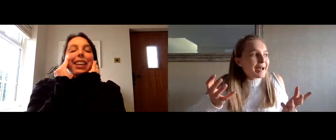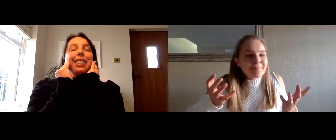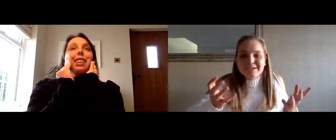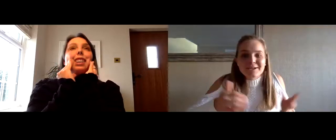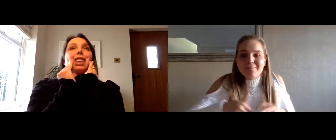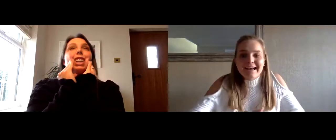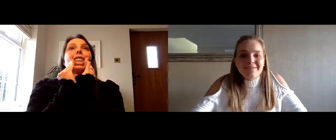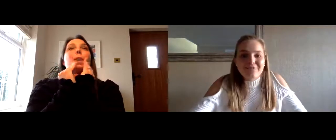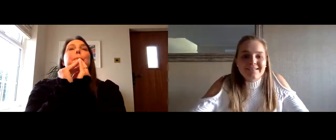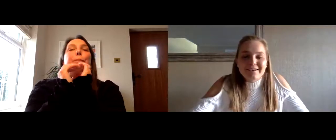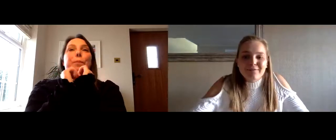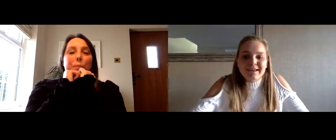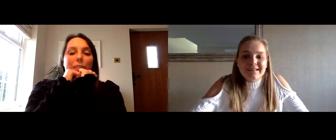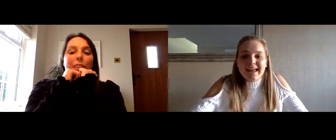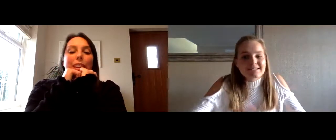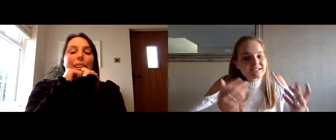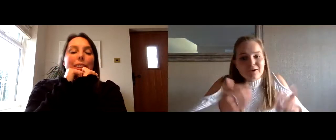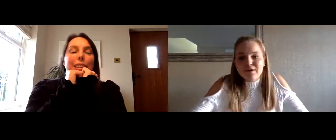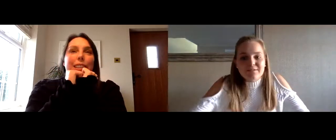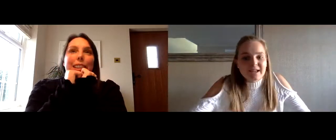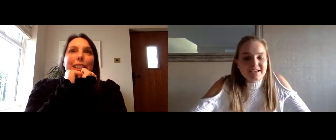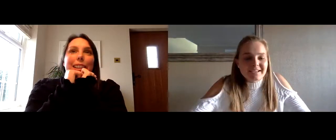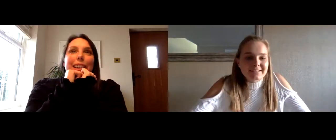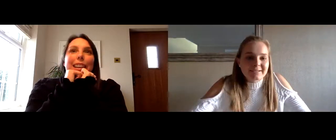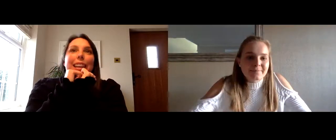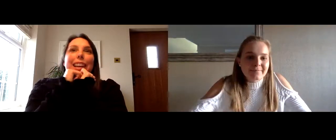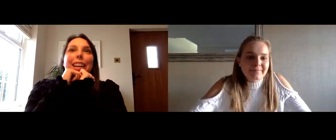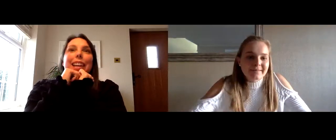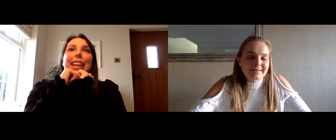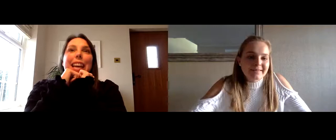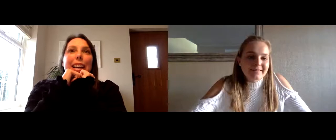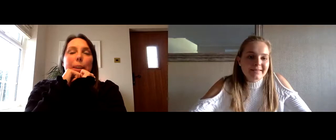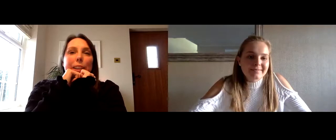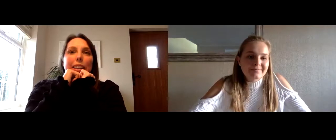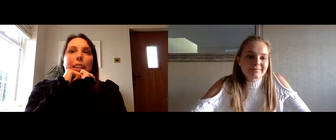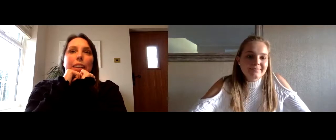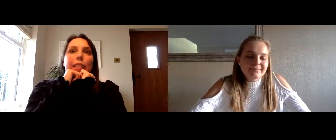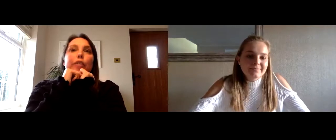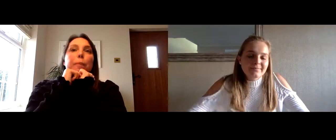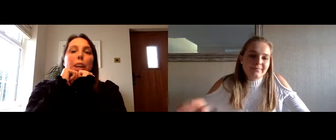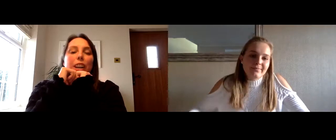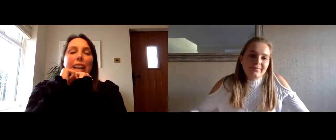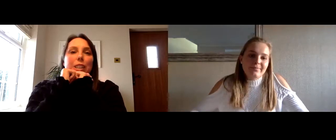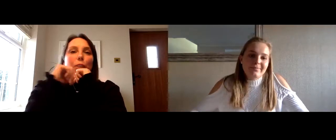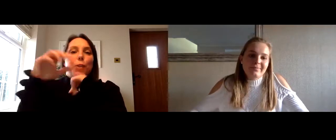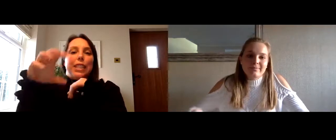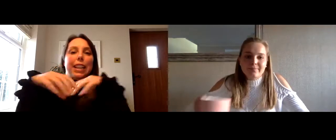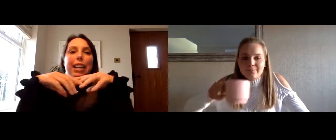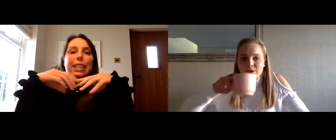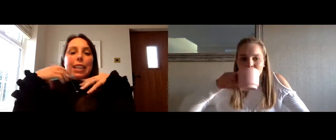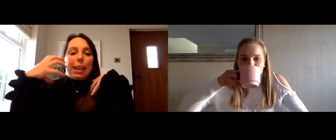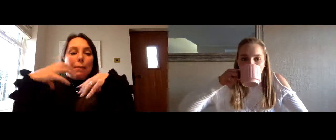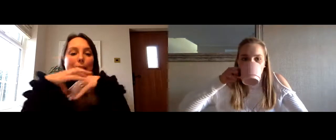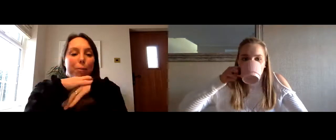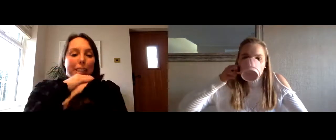um ambition and plan for yourself in the next you know five ten years yeah i mean from a young age i've always